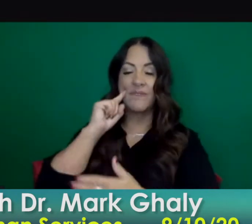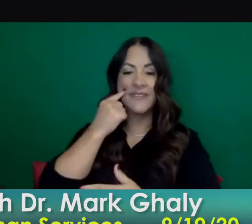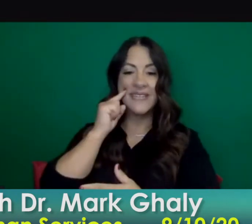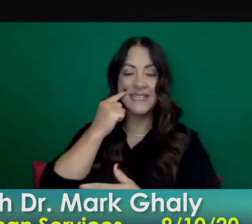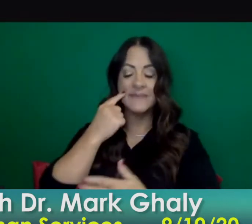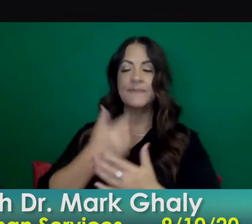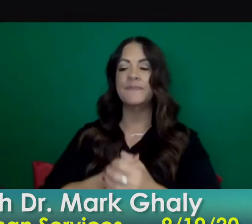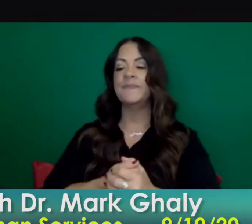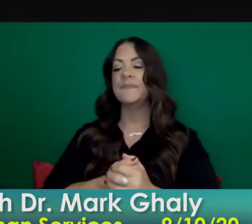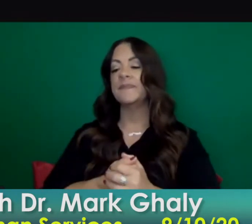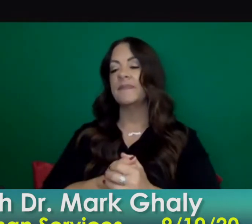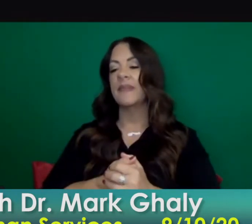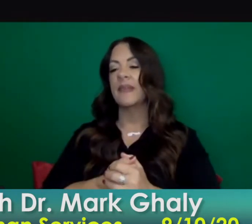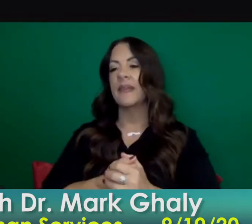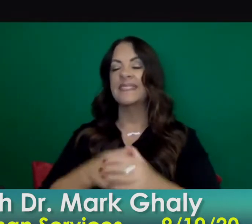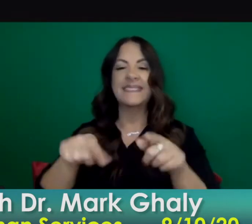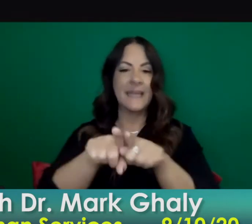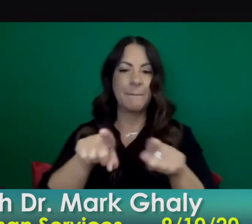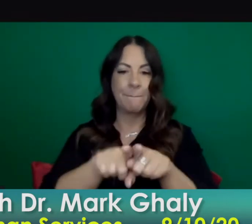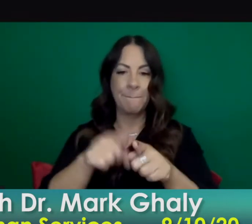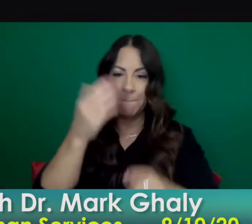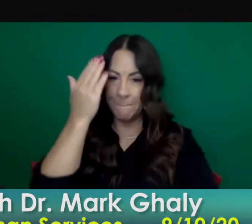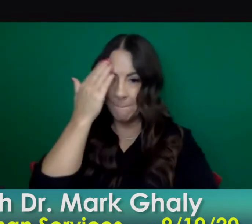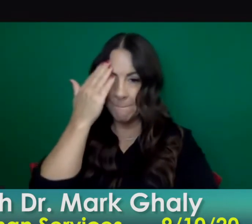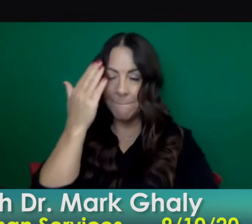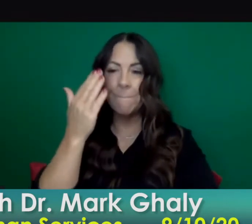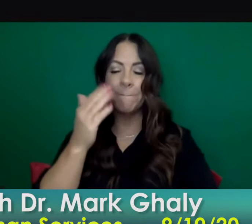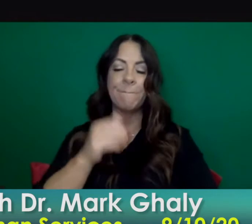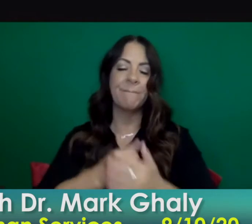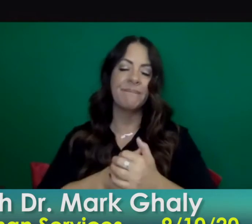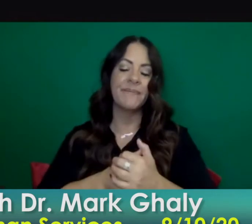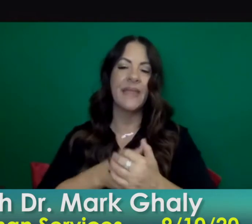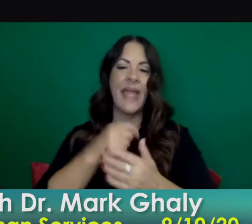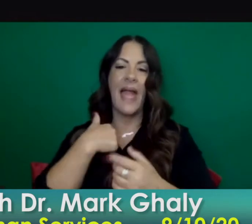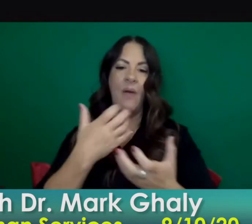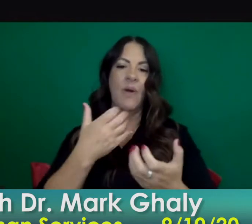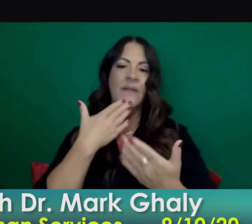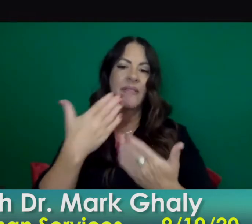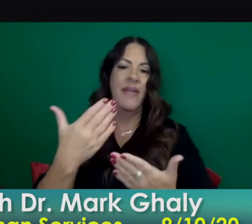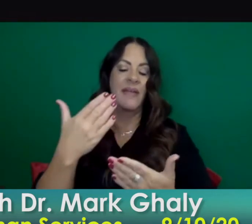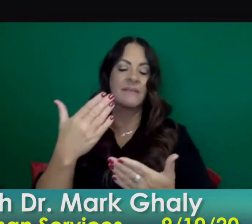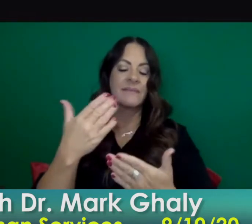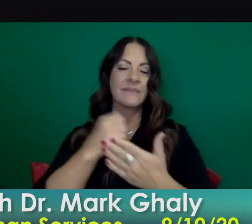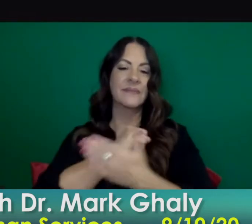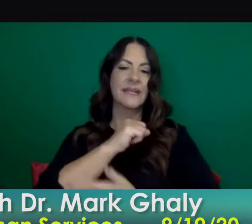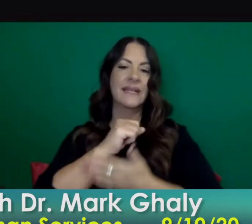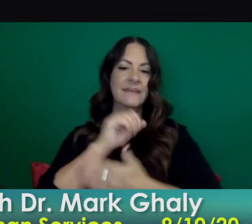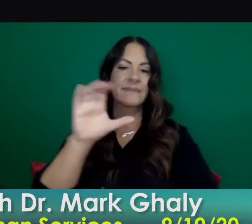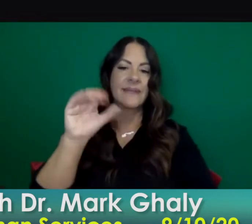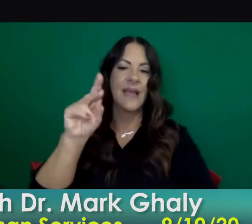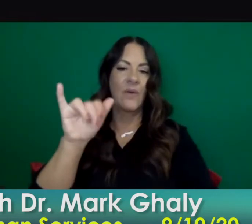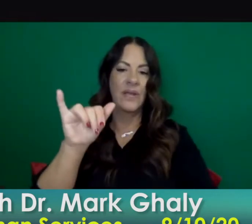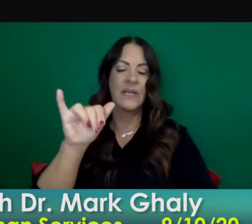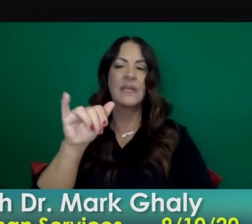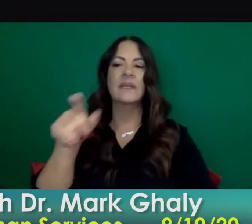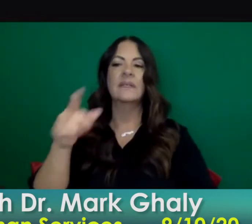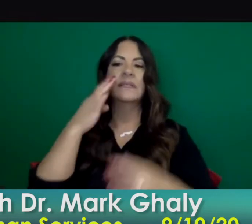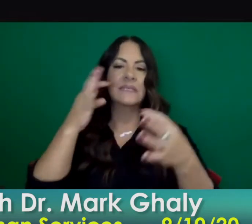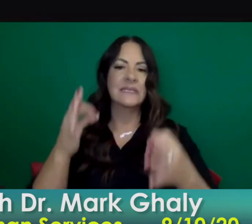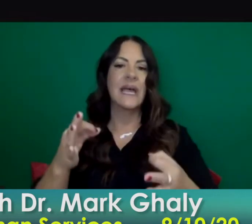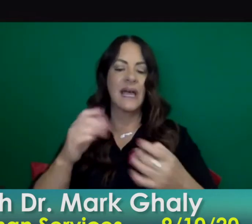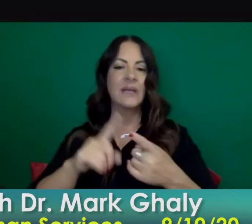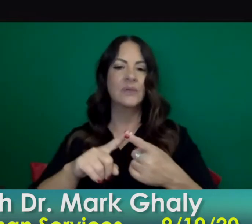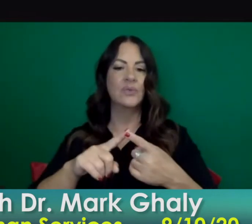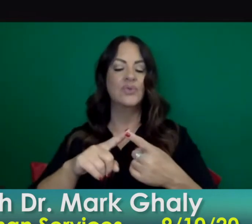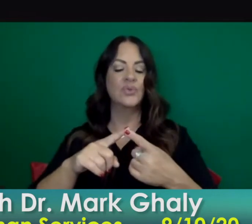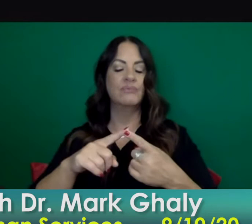live they wonder the same um you know the first thing i want to commend the county for really coming out and stepping in front of something that